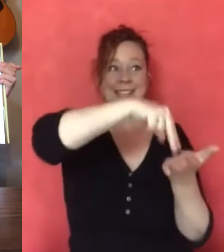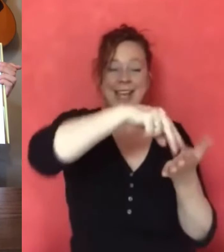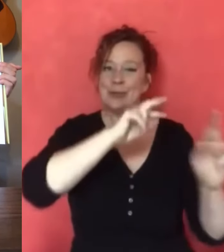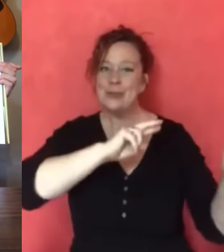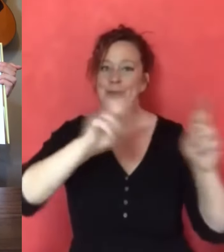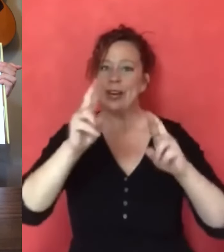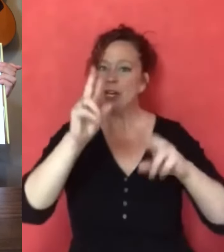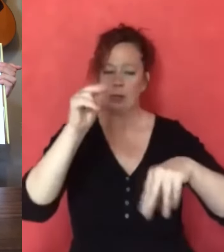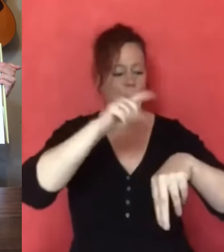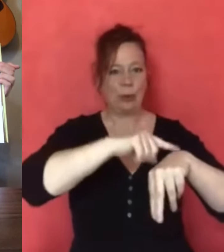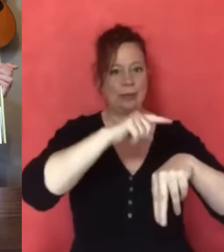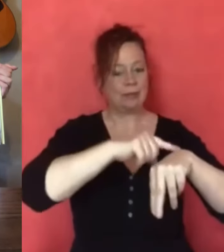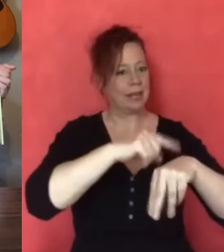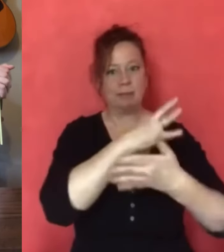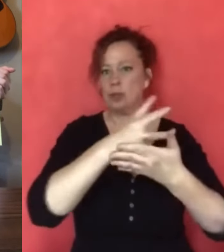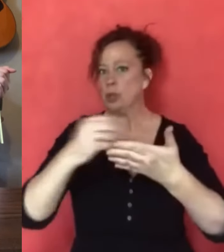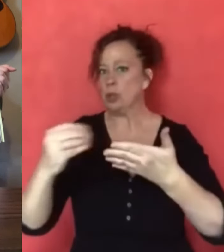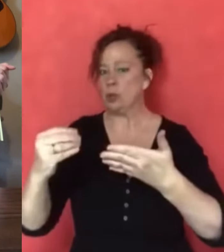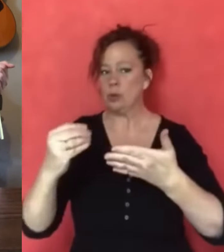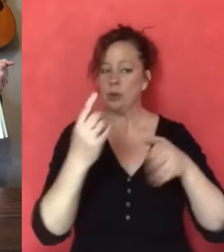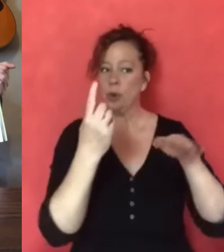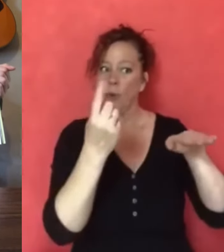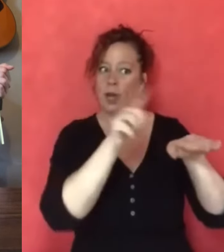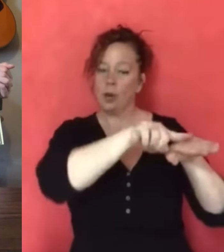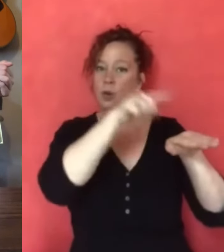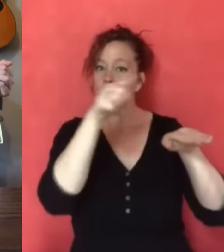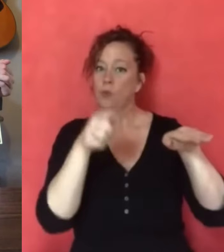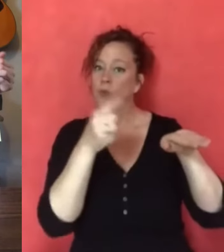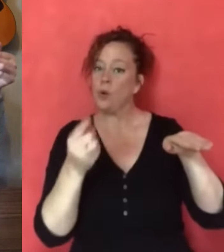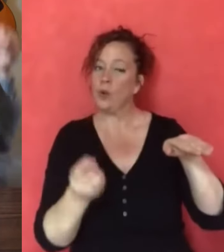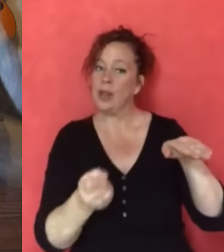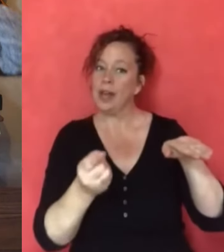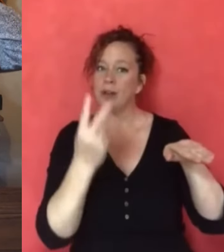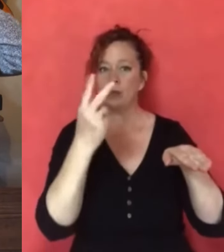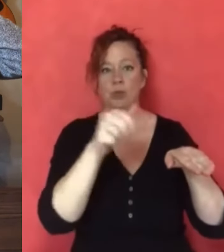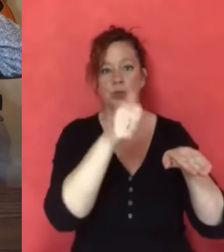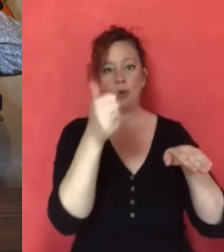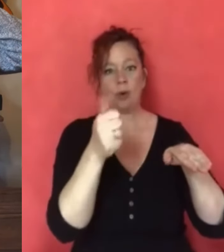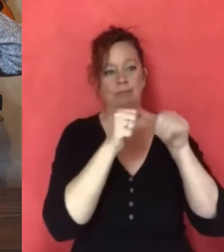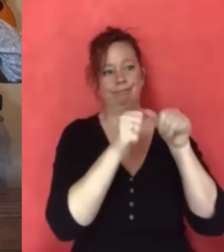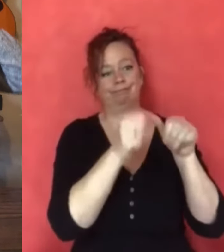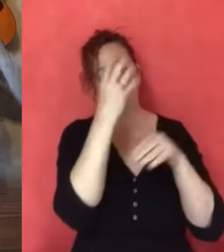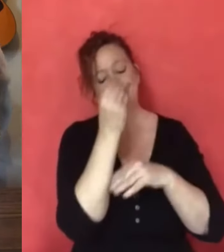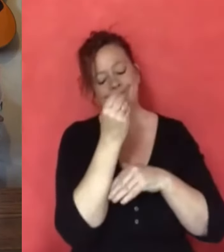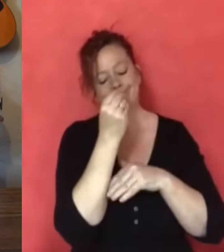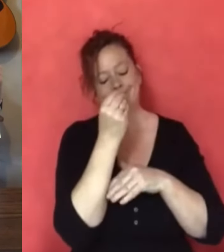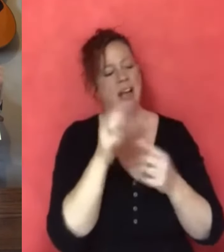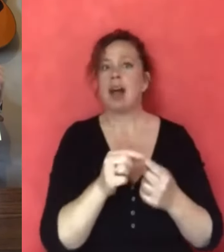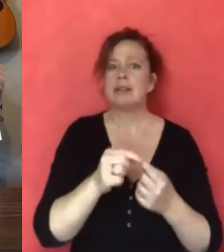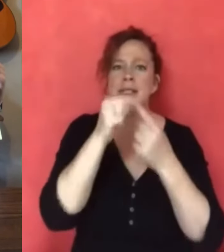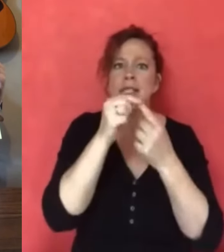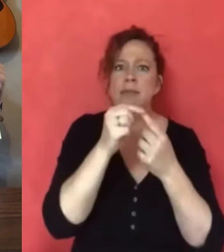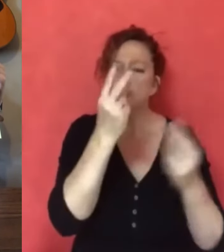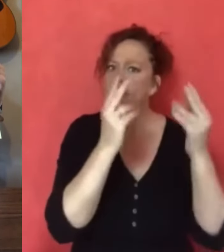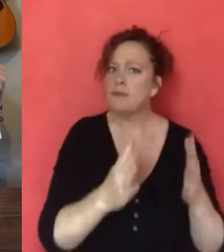shine. No time to lose. One rolls out. Two others snooze. A